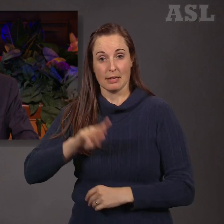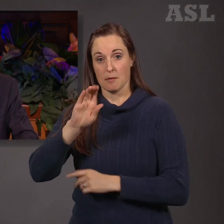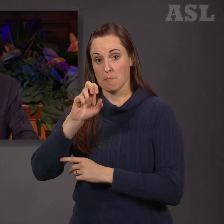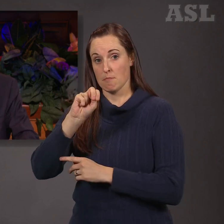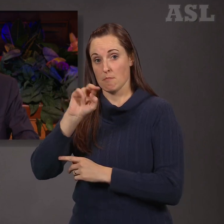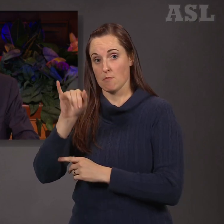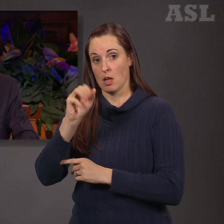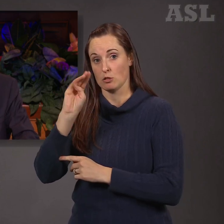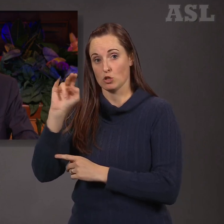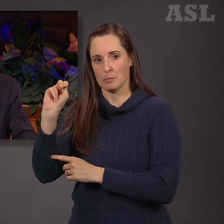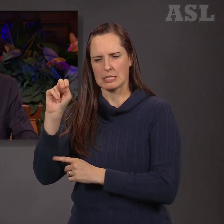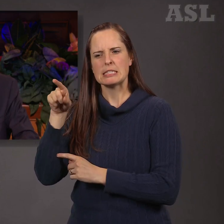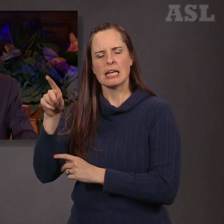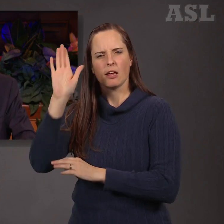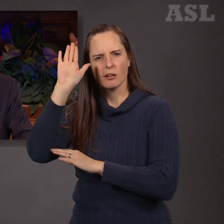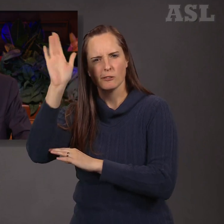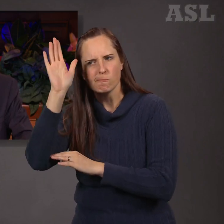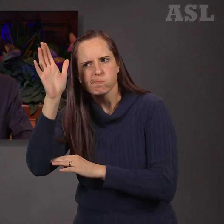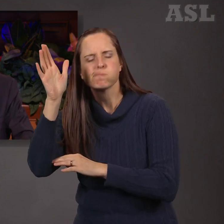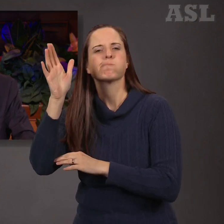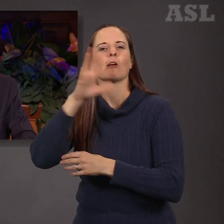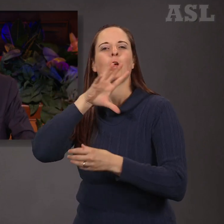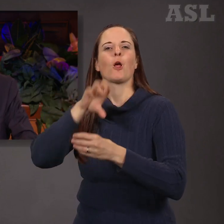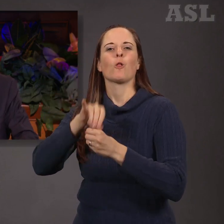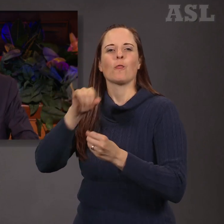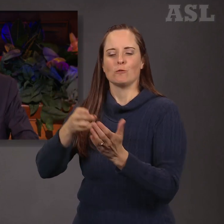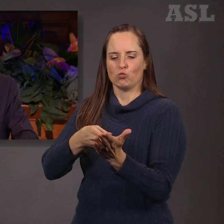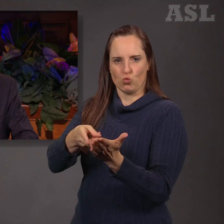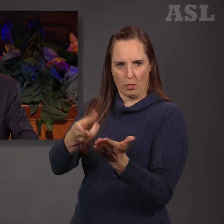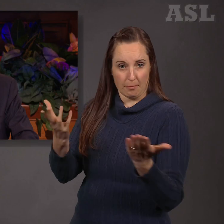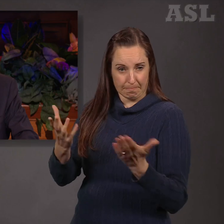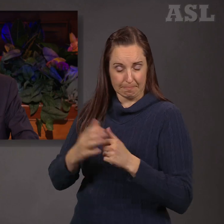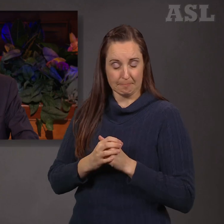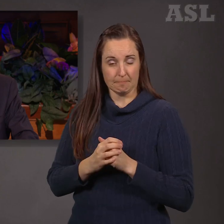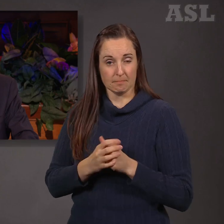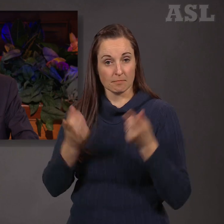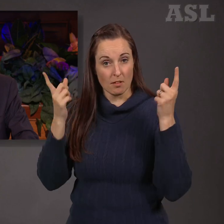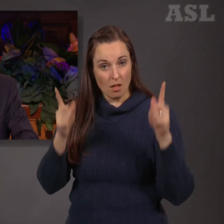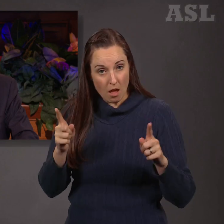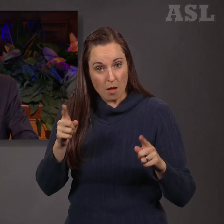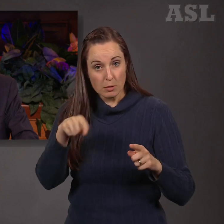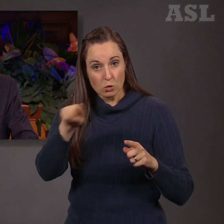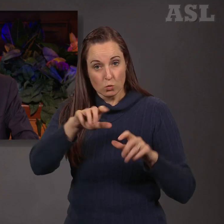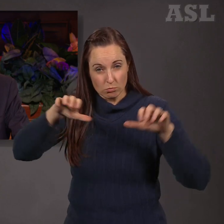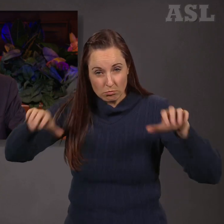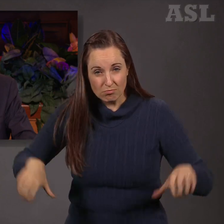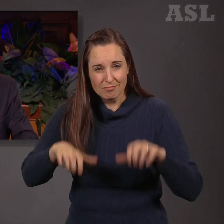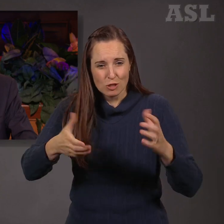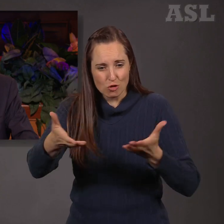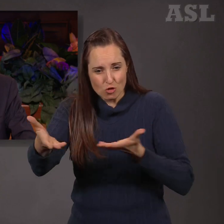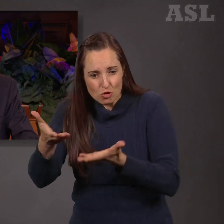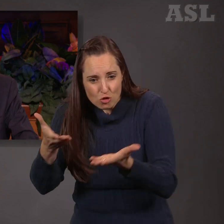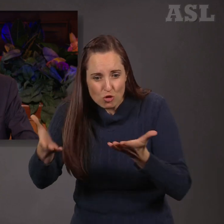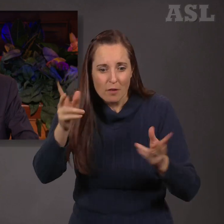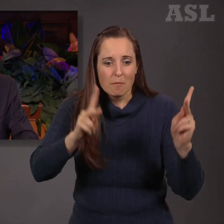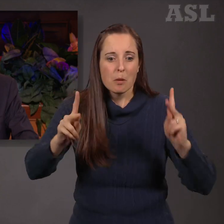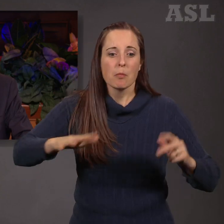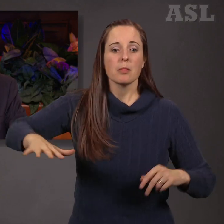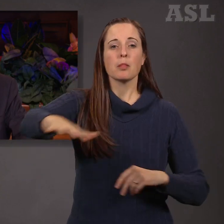sermon included this eternal truth, When ye are in the service of your fellow beings, ye